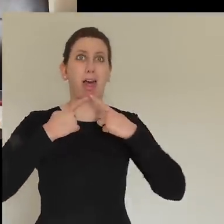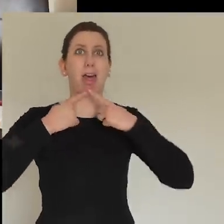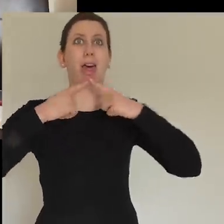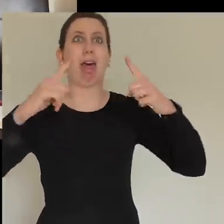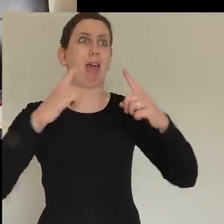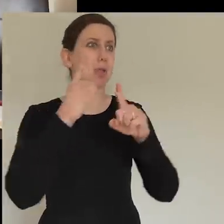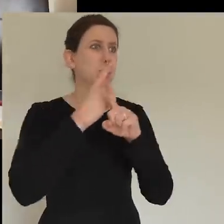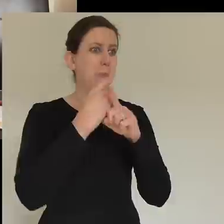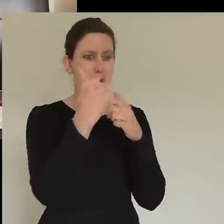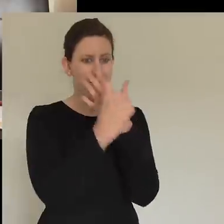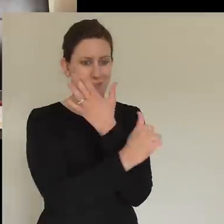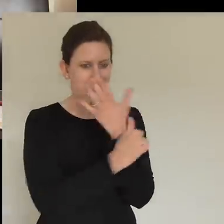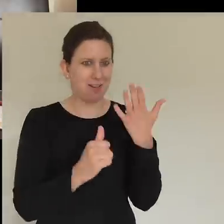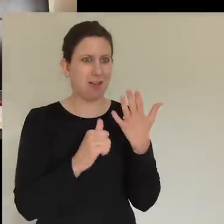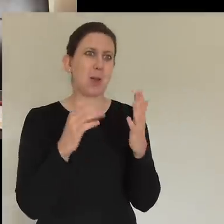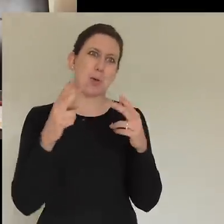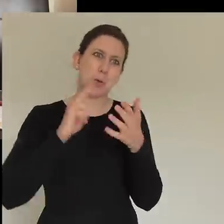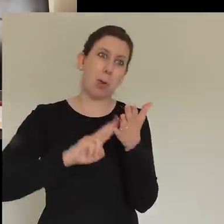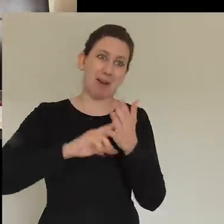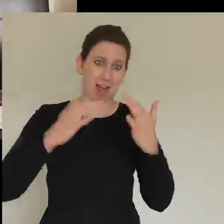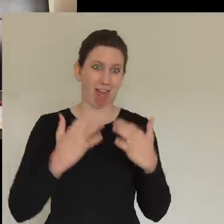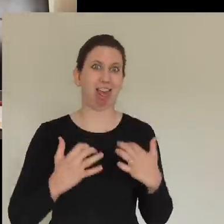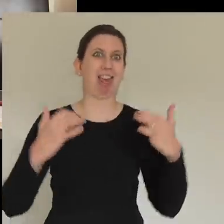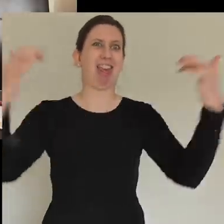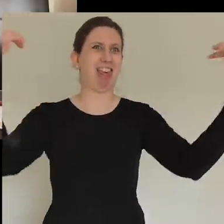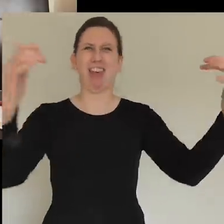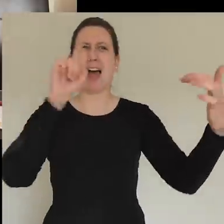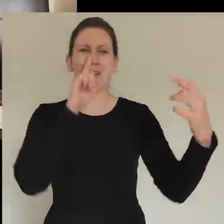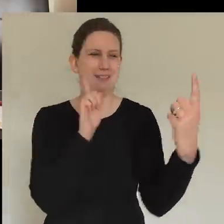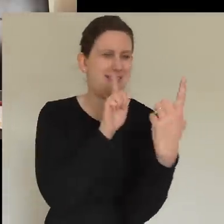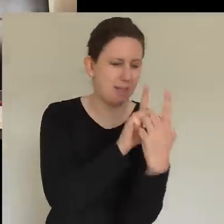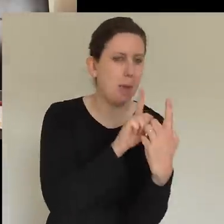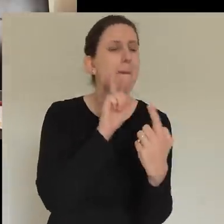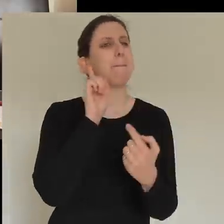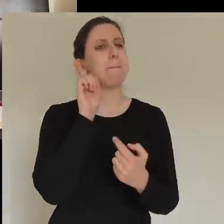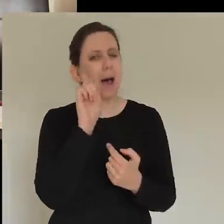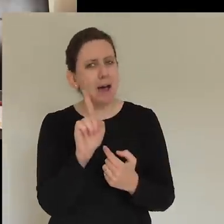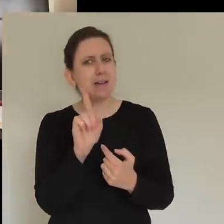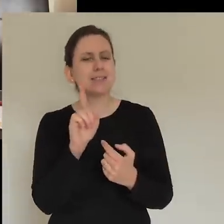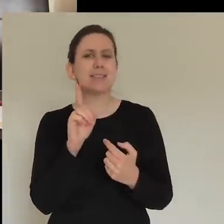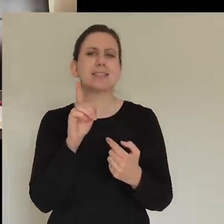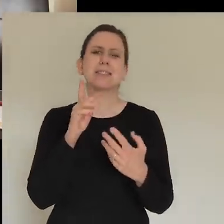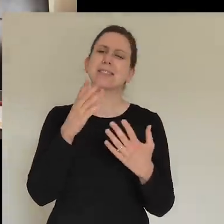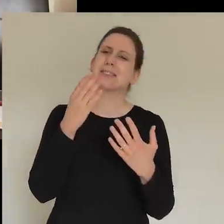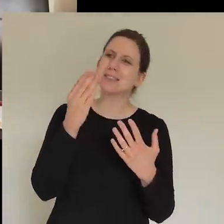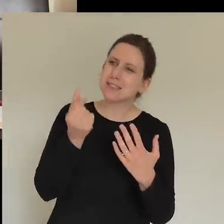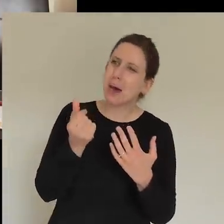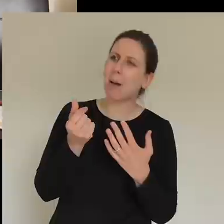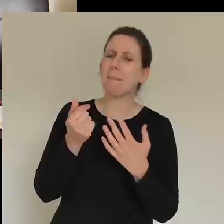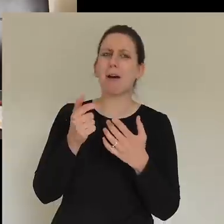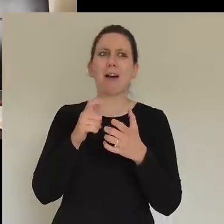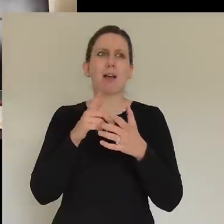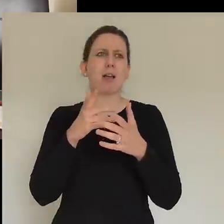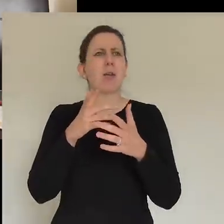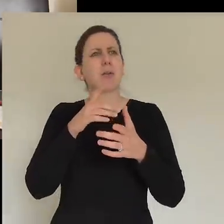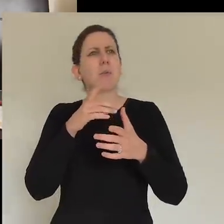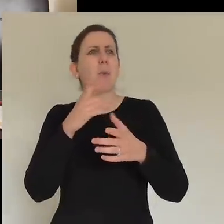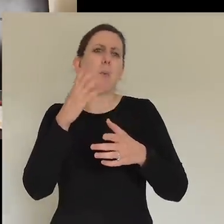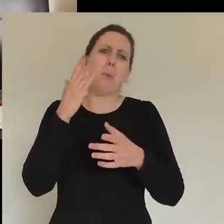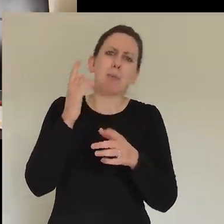But there's a number of ways you can share the gospel. Some of our unity shares the gospel. Some of our works share the gospel, but some of our words do as well. And I think for some